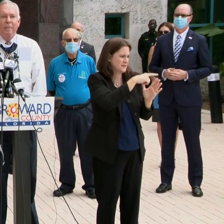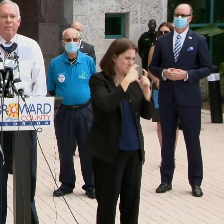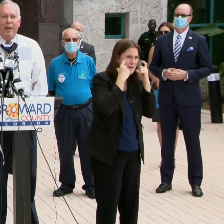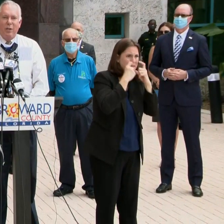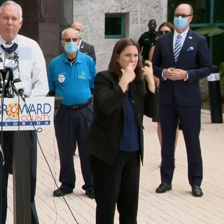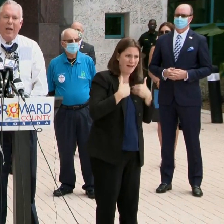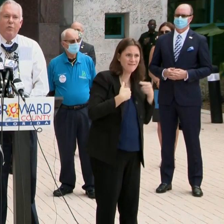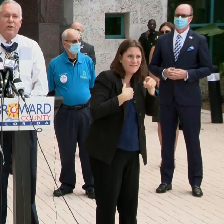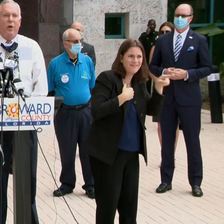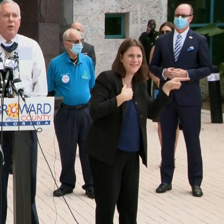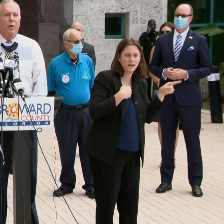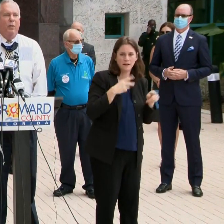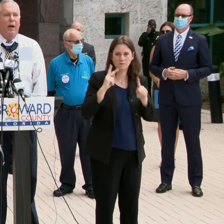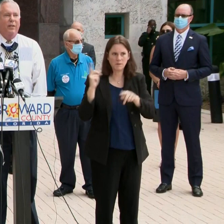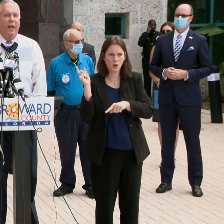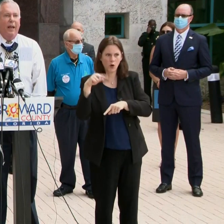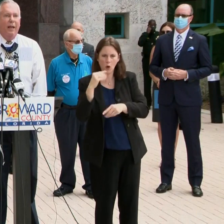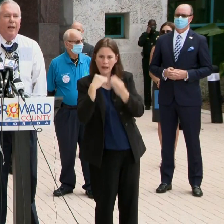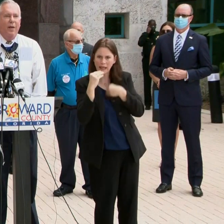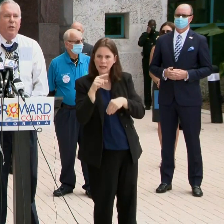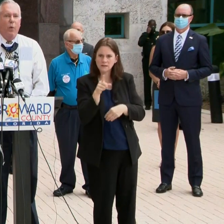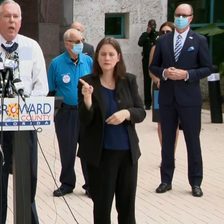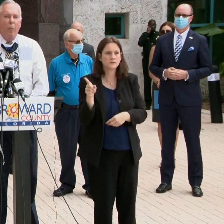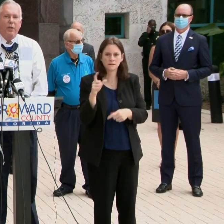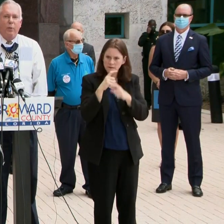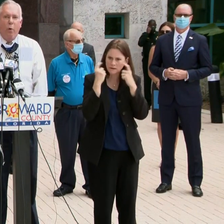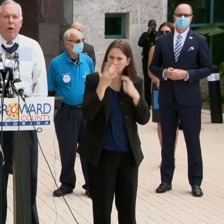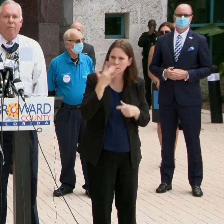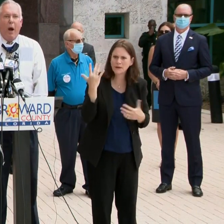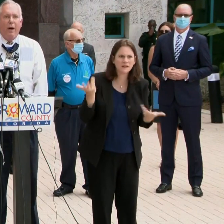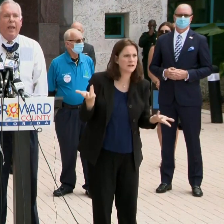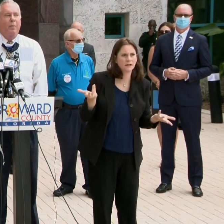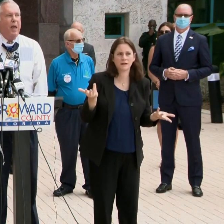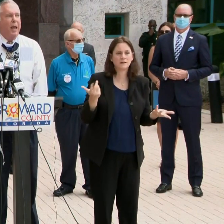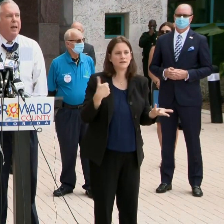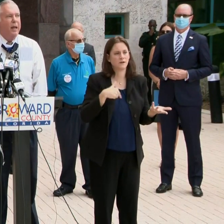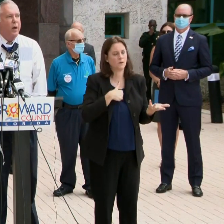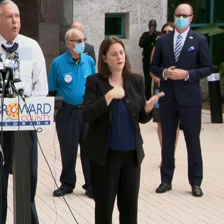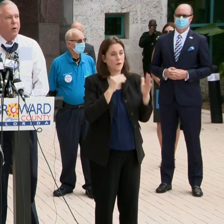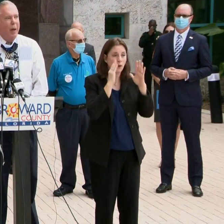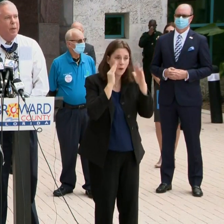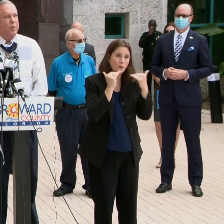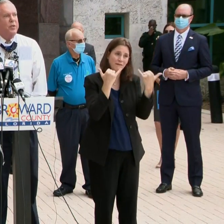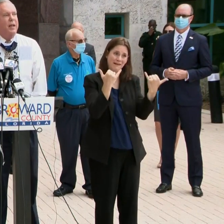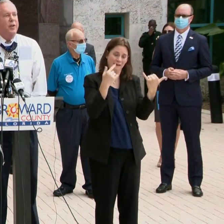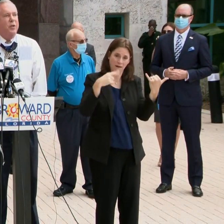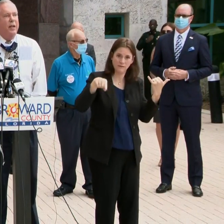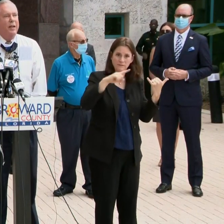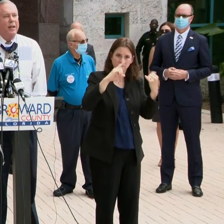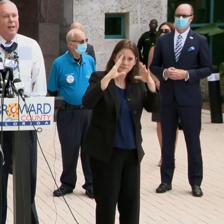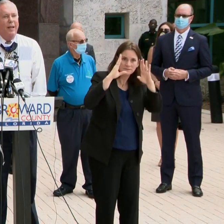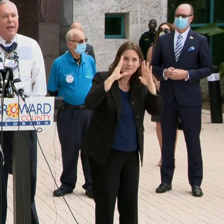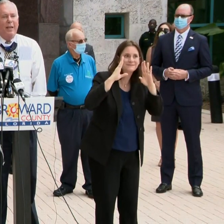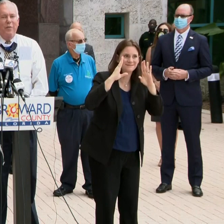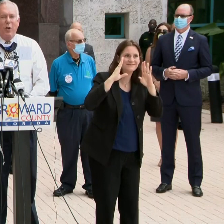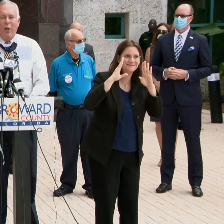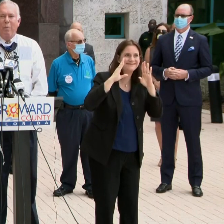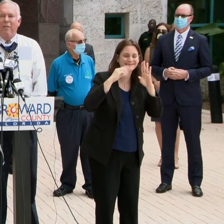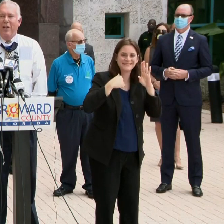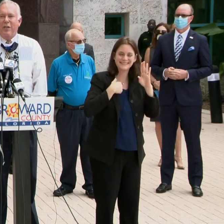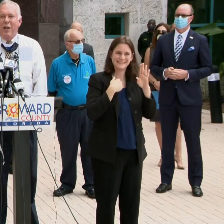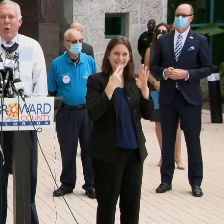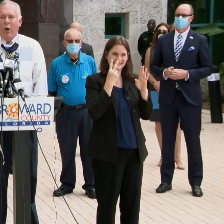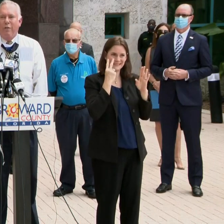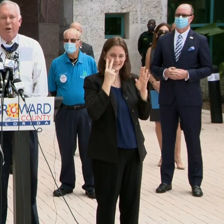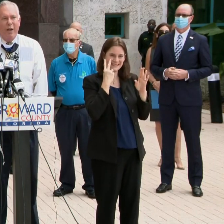thing. It's the patrons that aren't doing the right thing. So we hope the Supporter of Broward campaign will grab people's attention. It gives you